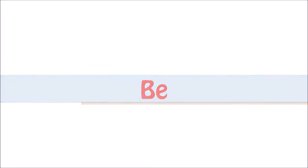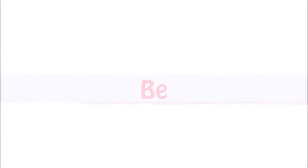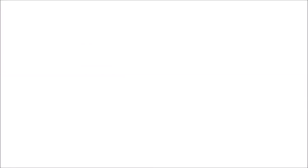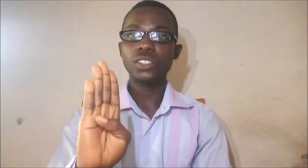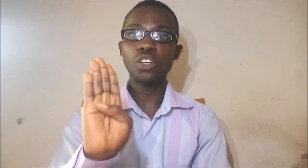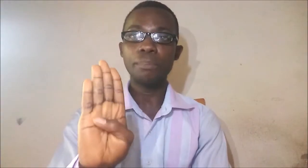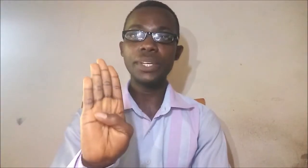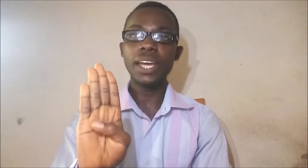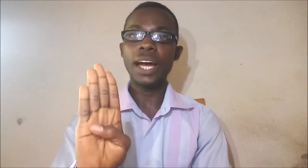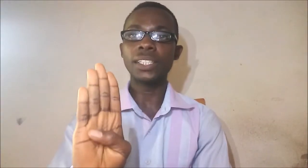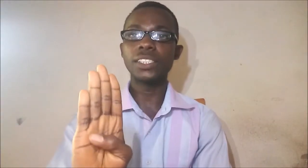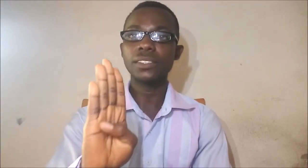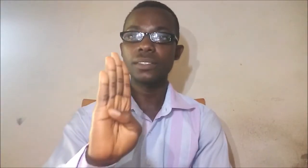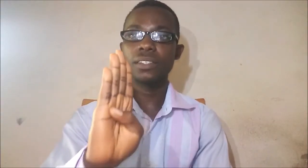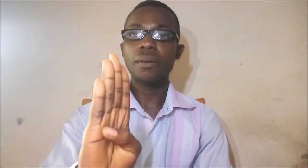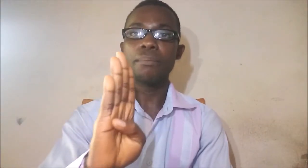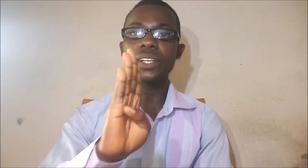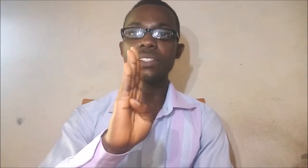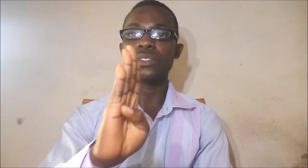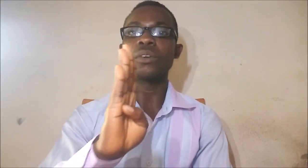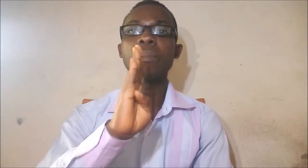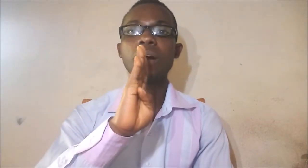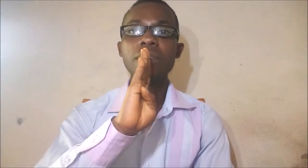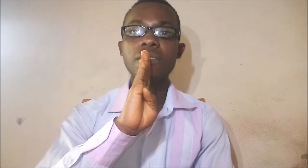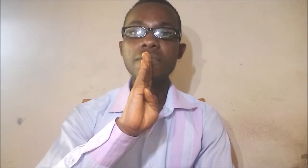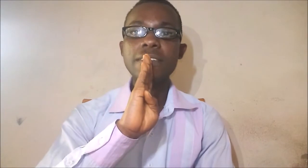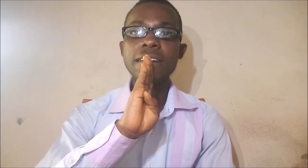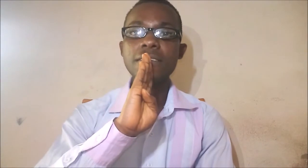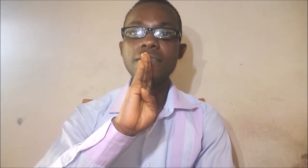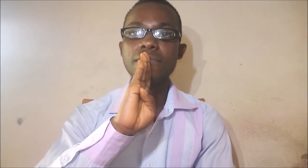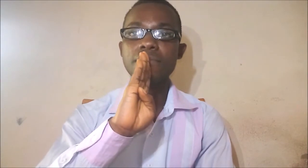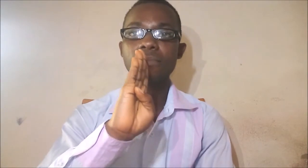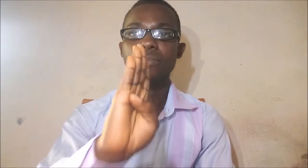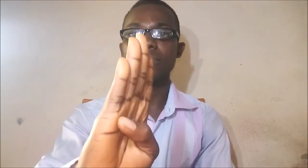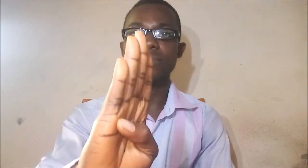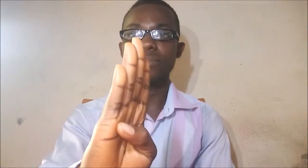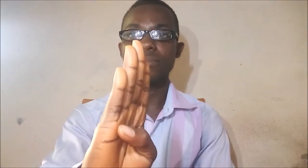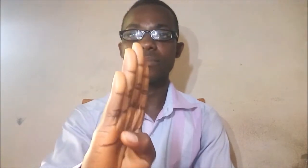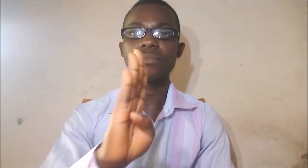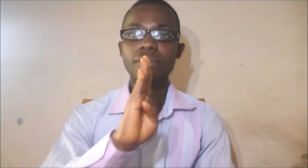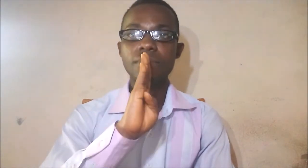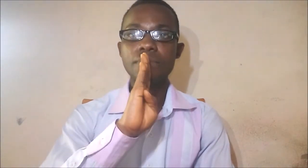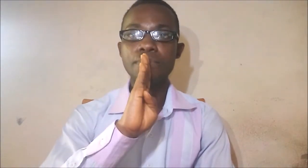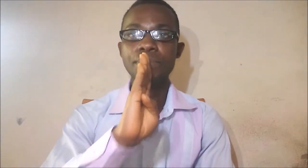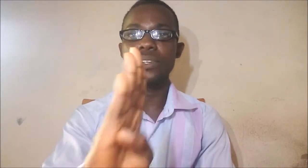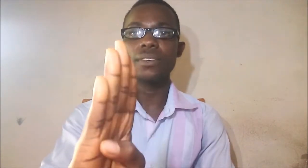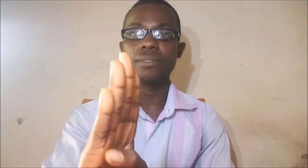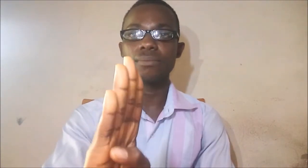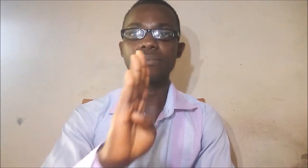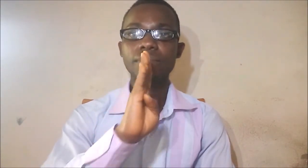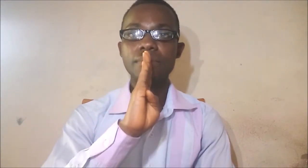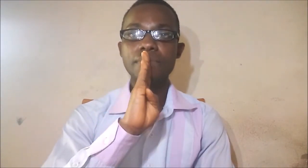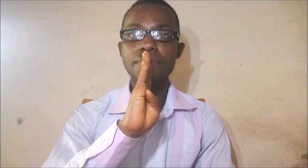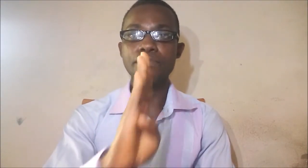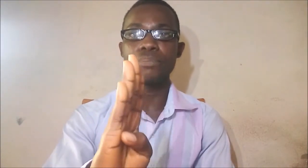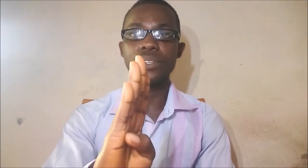Your B hand, bring it to your mouth and B, B,